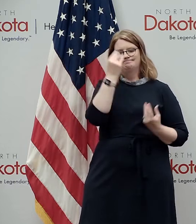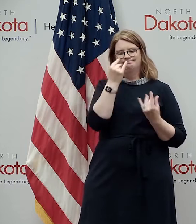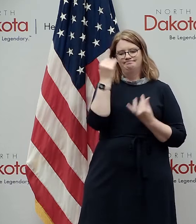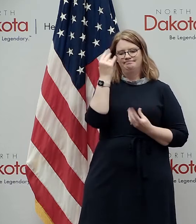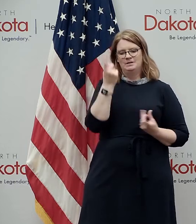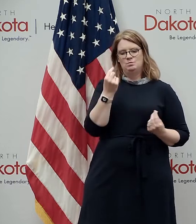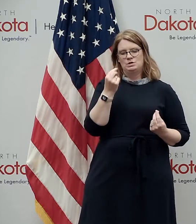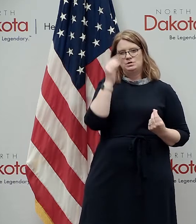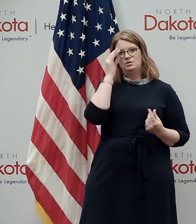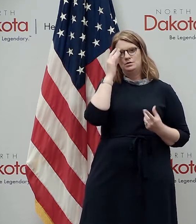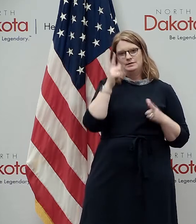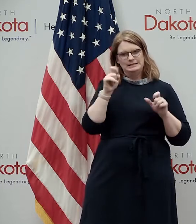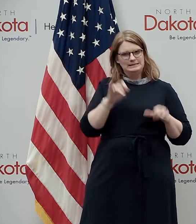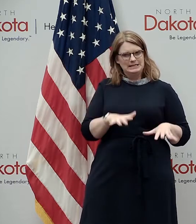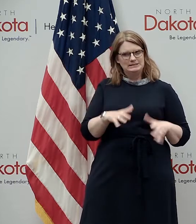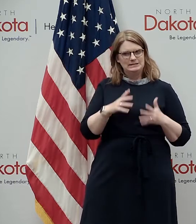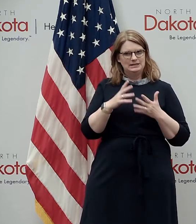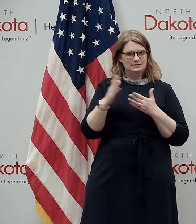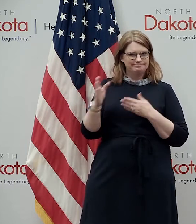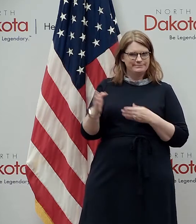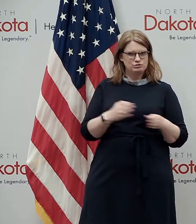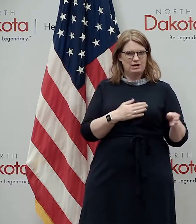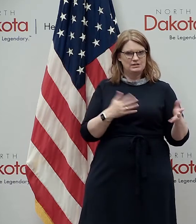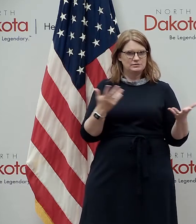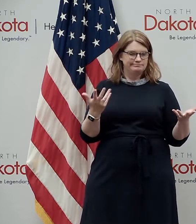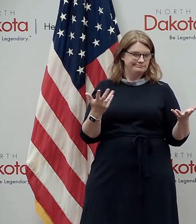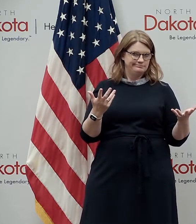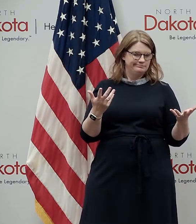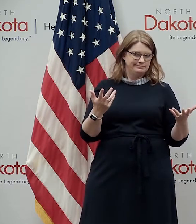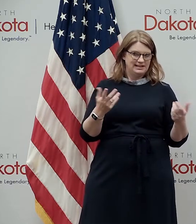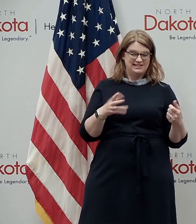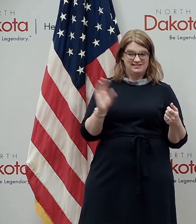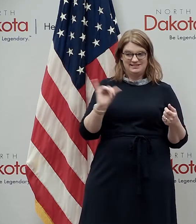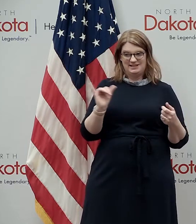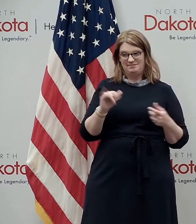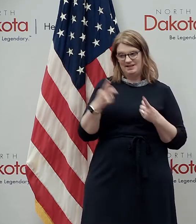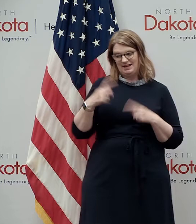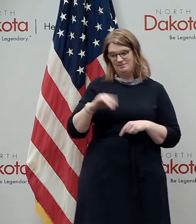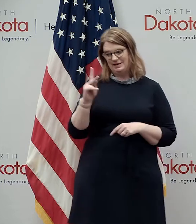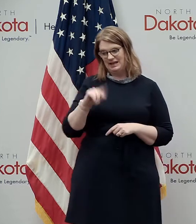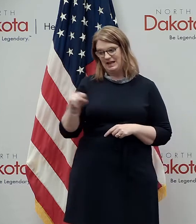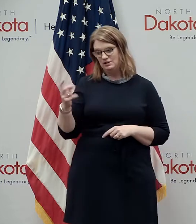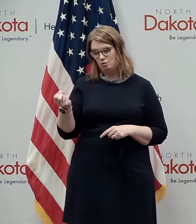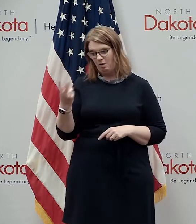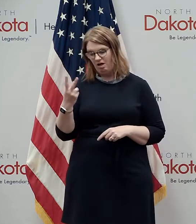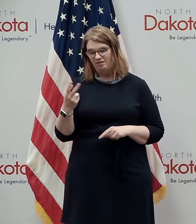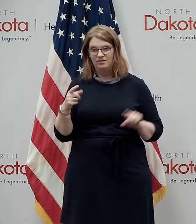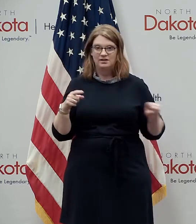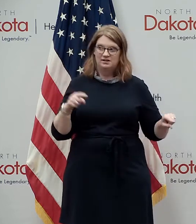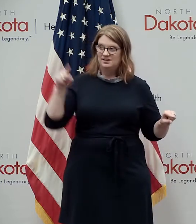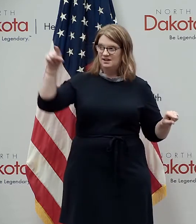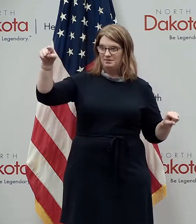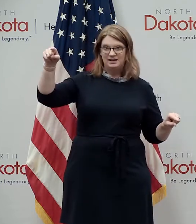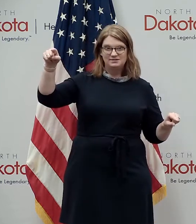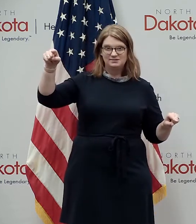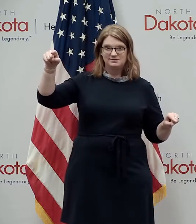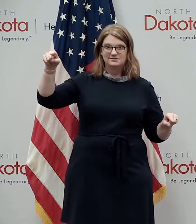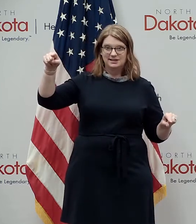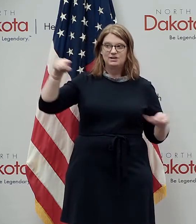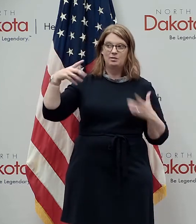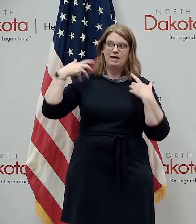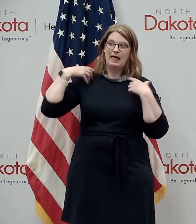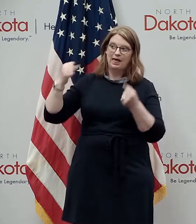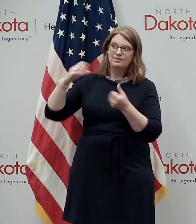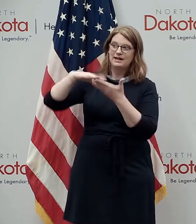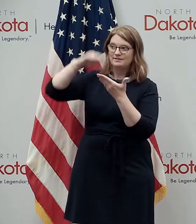strategy and their own campus health strategies uh because again same thing we talked about in k-12 they got to have a whole new set of issues related to health of students